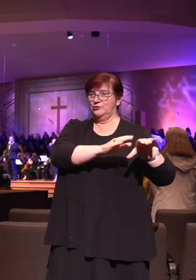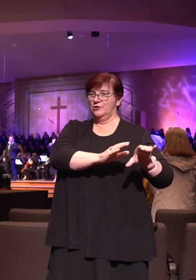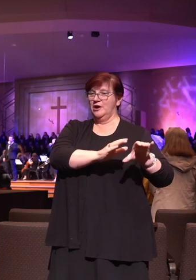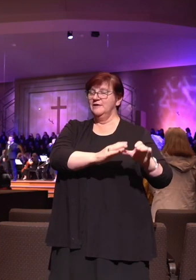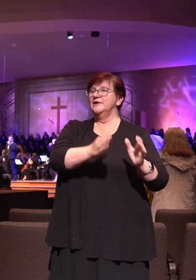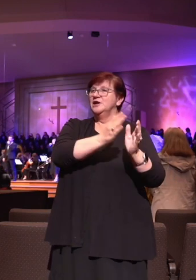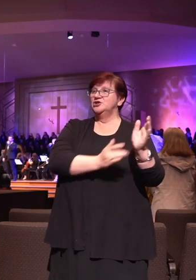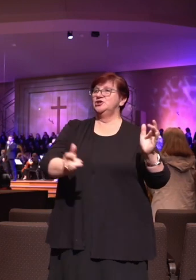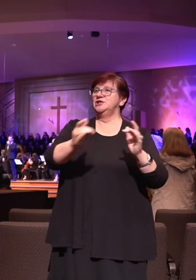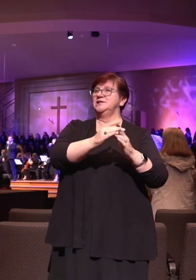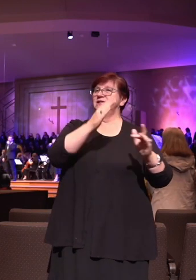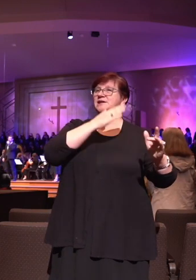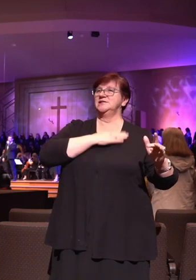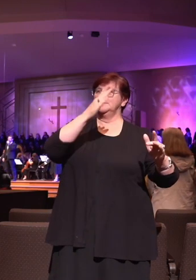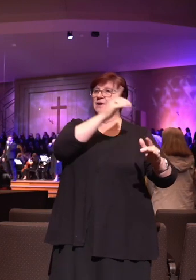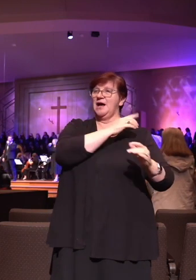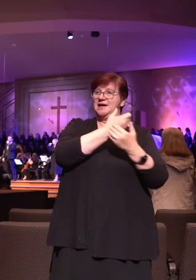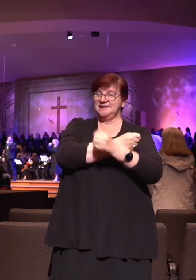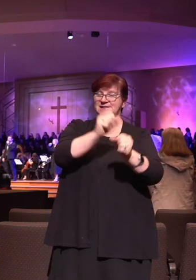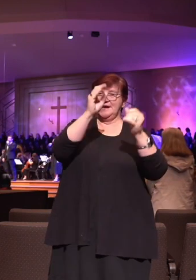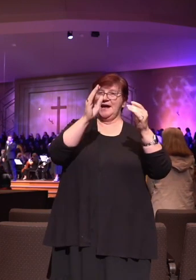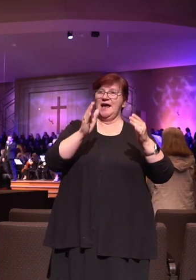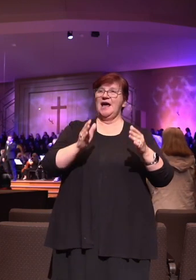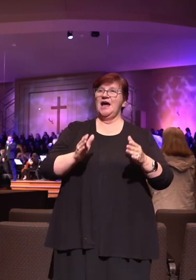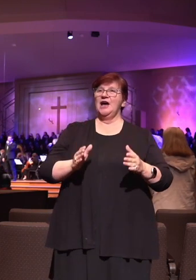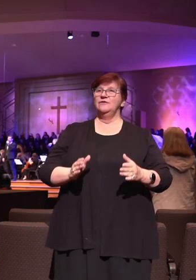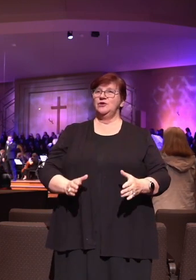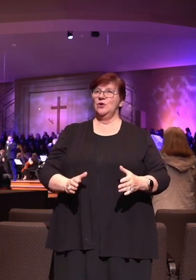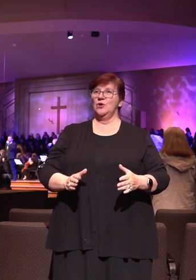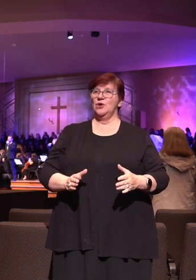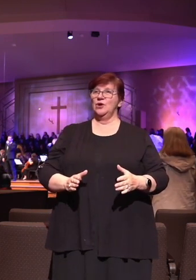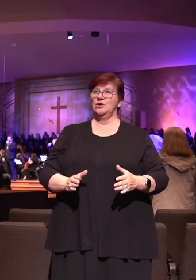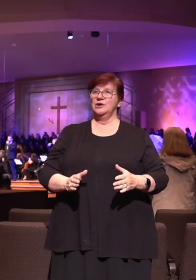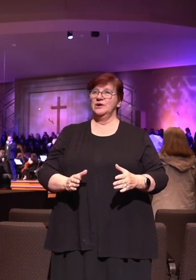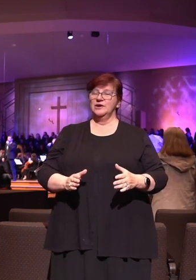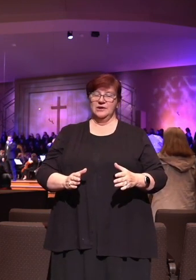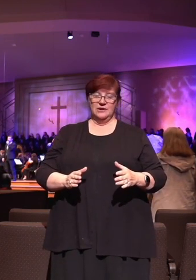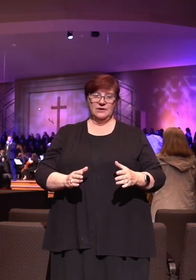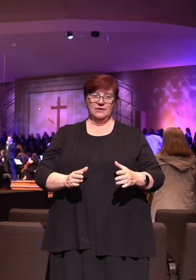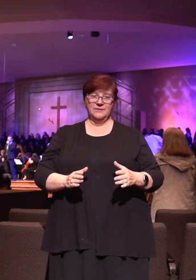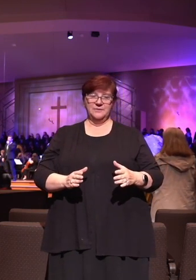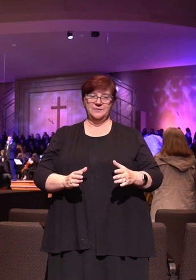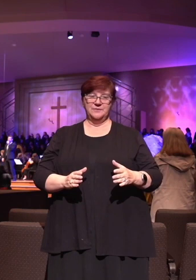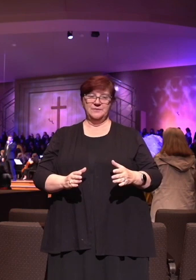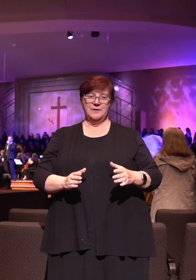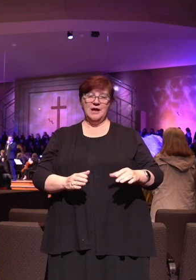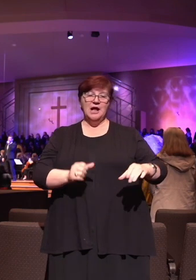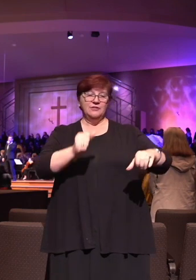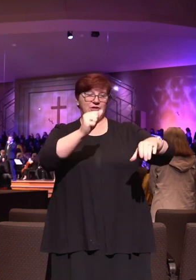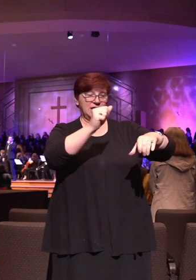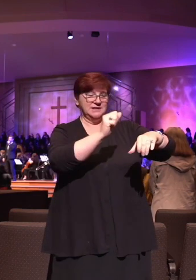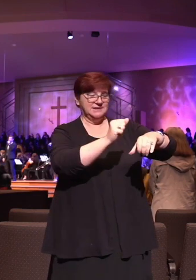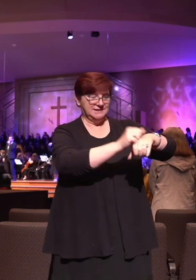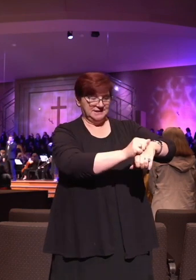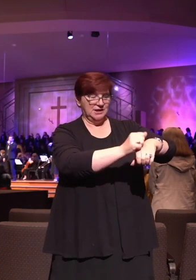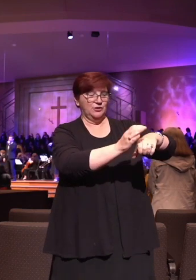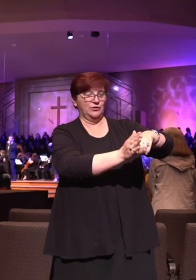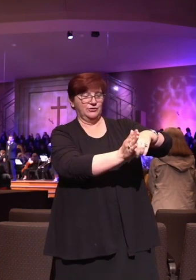Jesus my Savior. Rainly they steal the